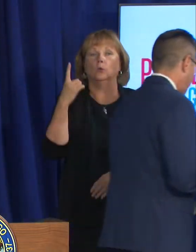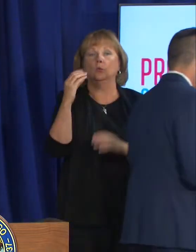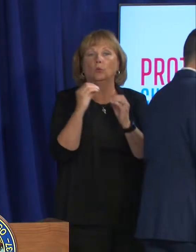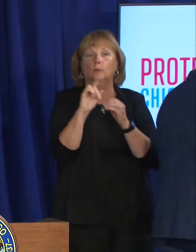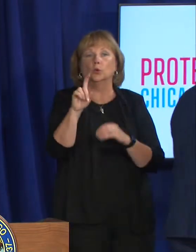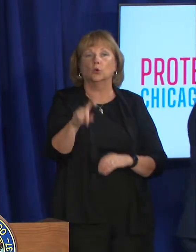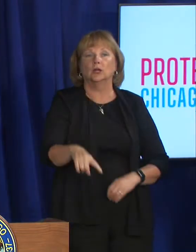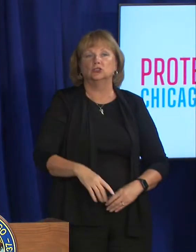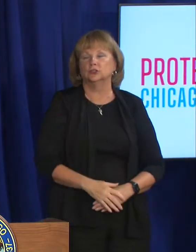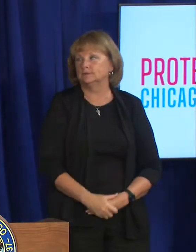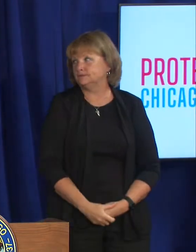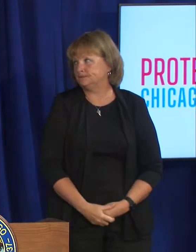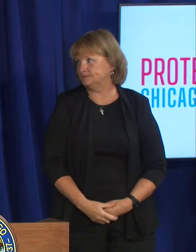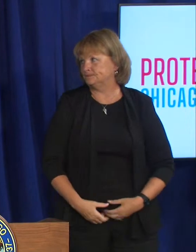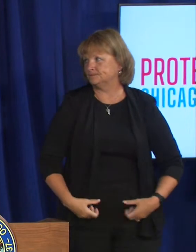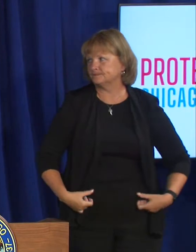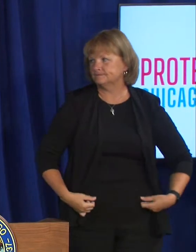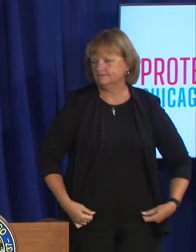question